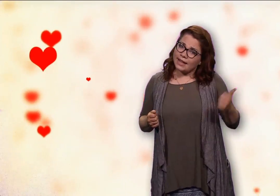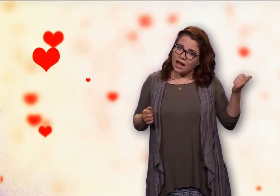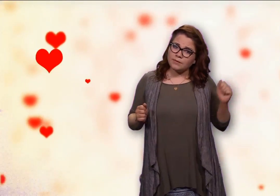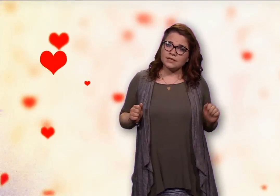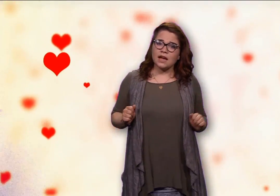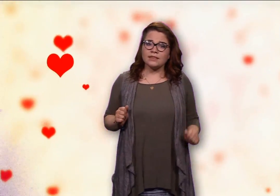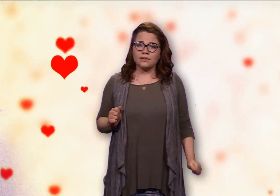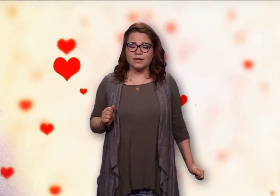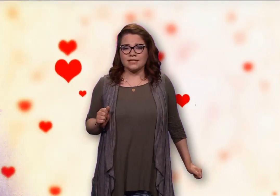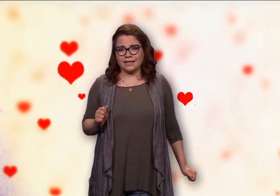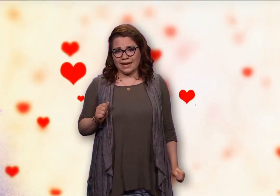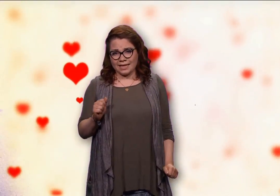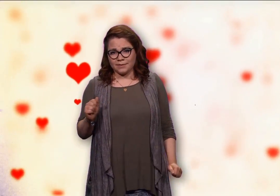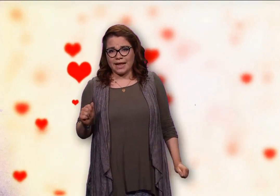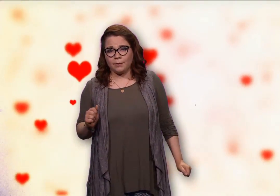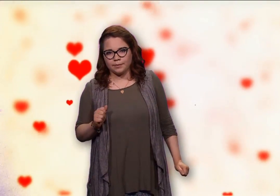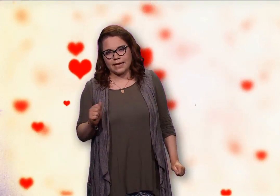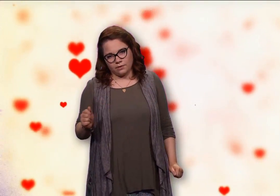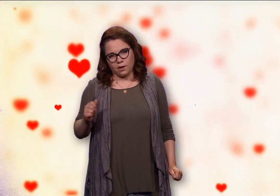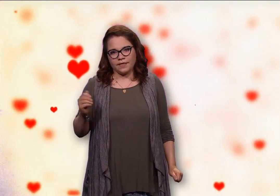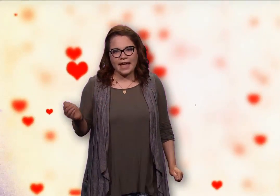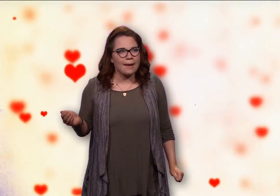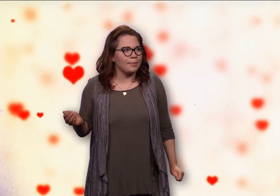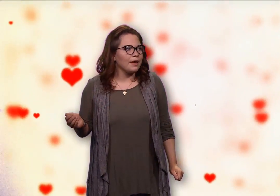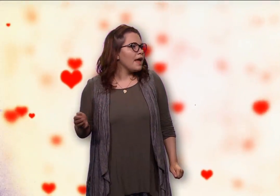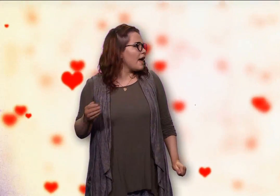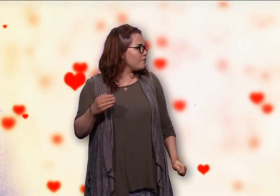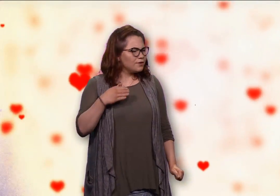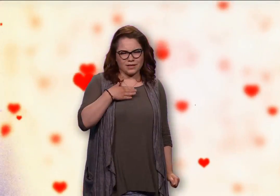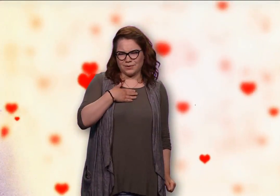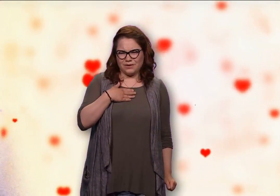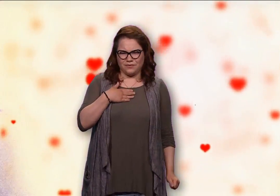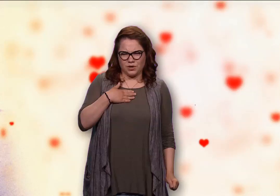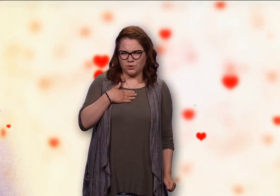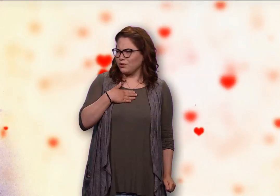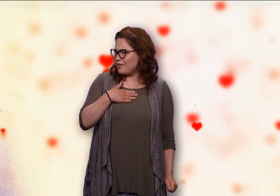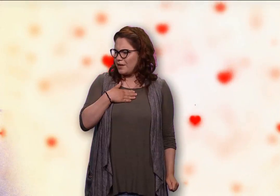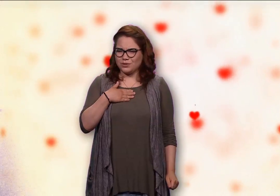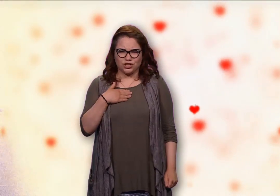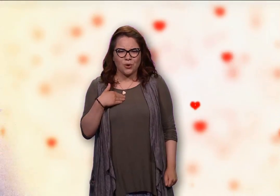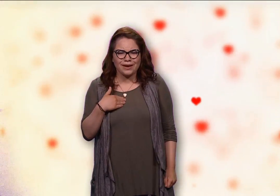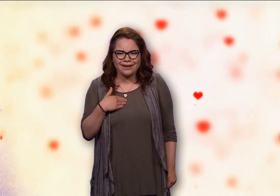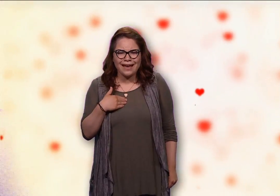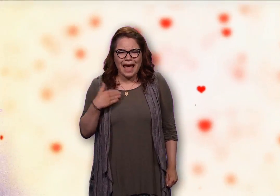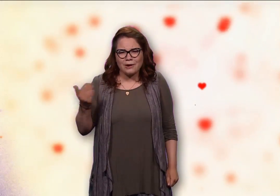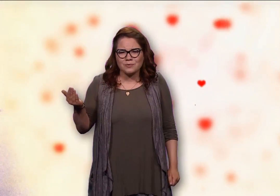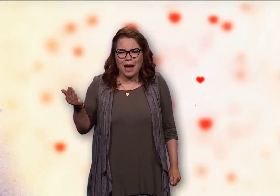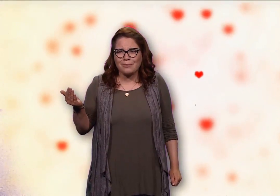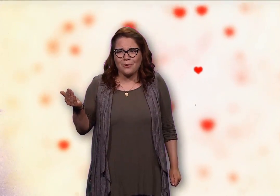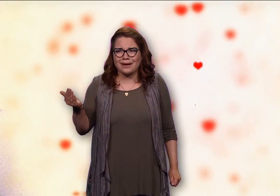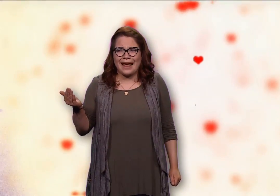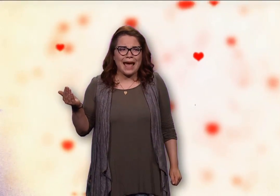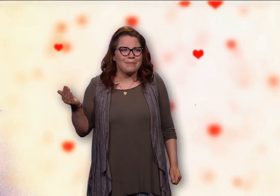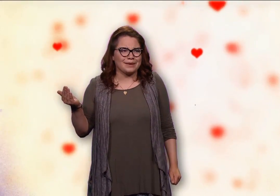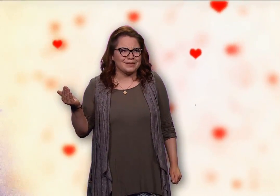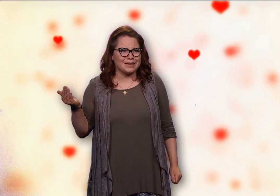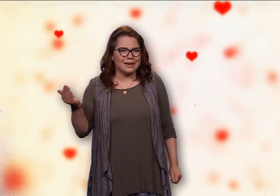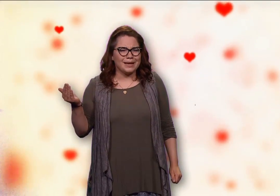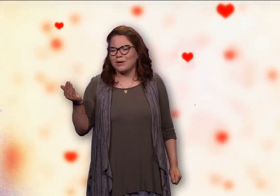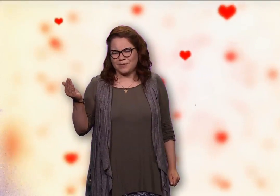he held me aside there recently and asked me to help him download the app. At first, was confused, or I thought he was joking. How does Pop know what an app is? He must be